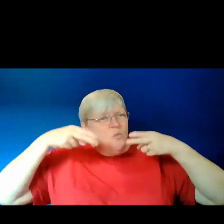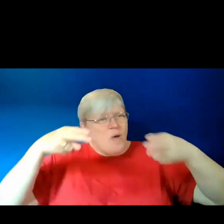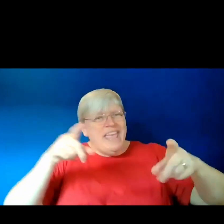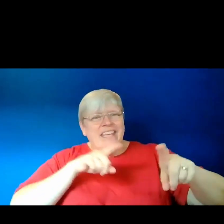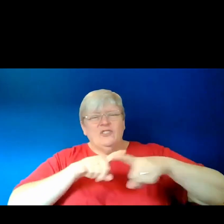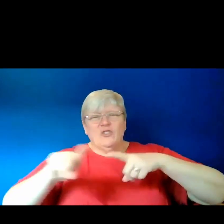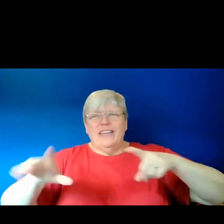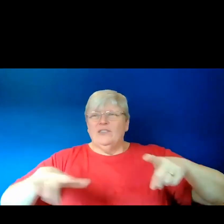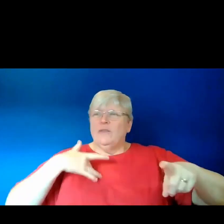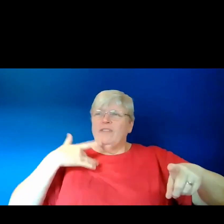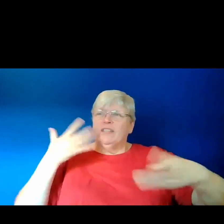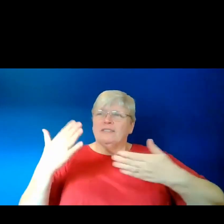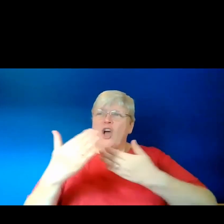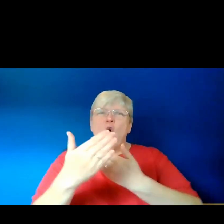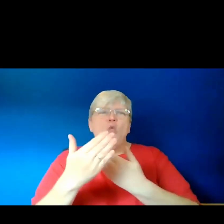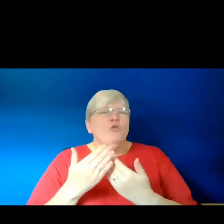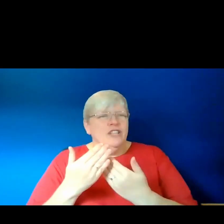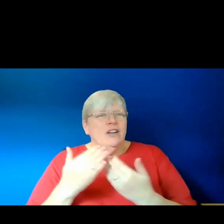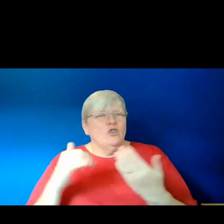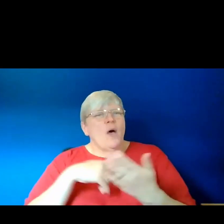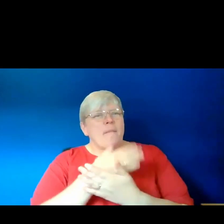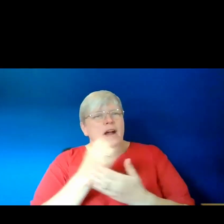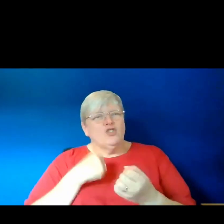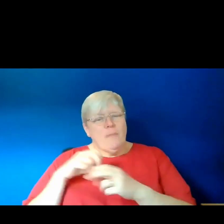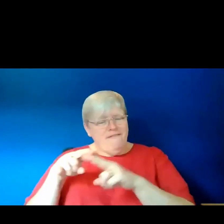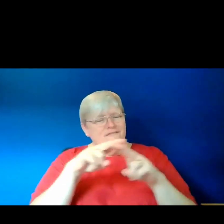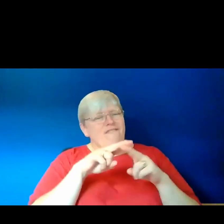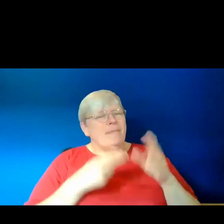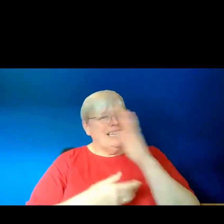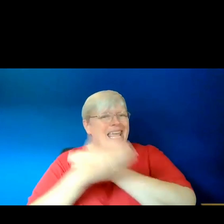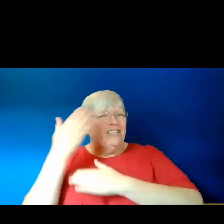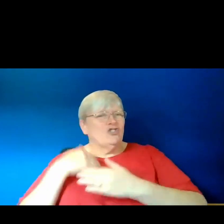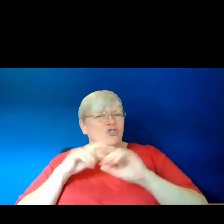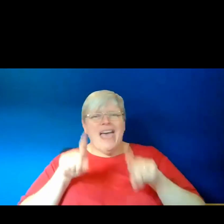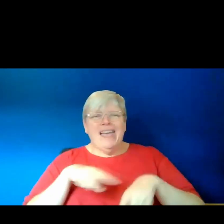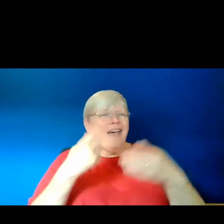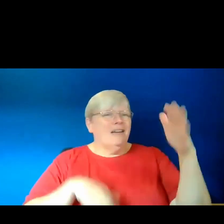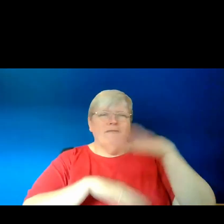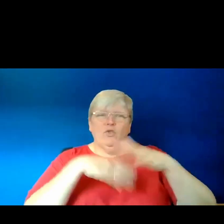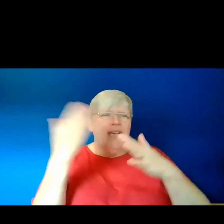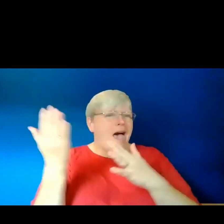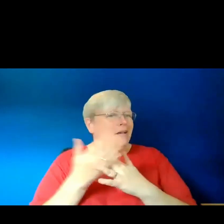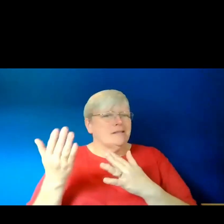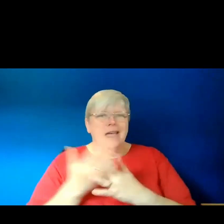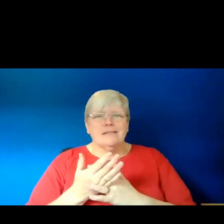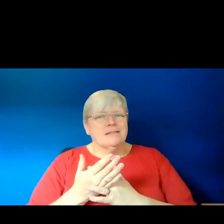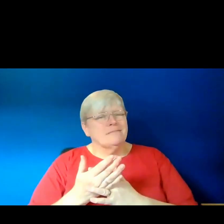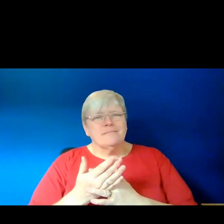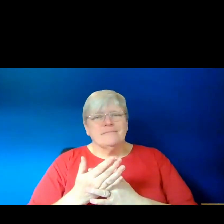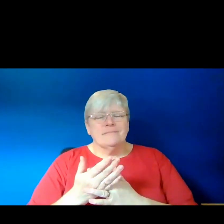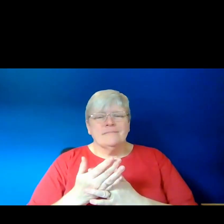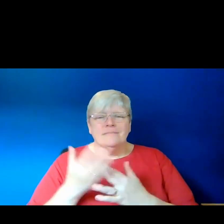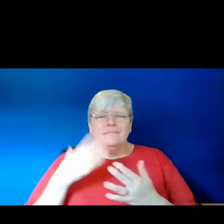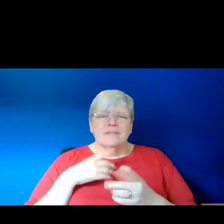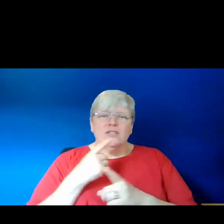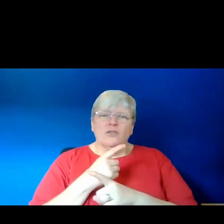feel closer to these aspects of my family history that I can't fully access. So I want